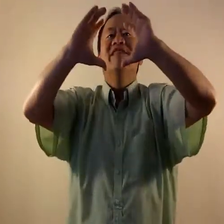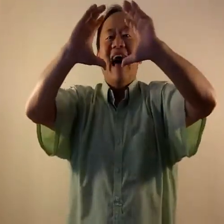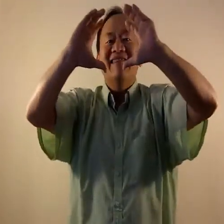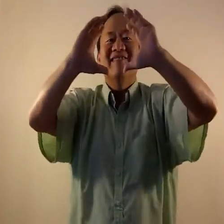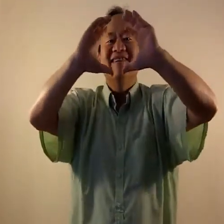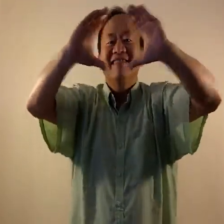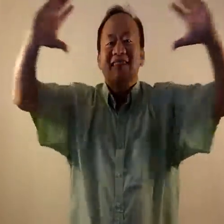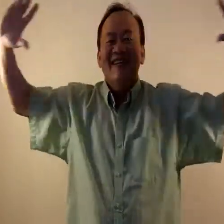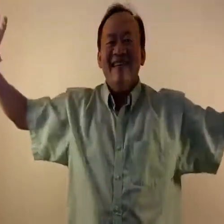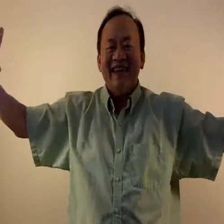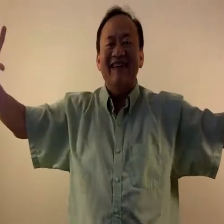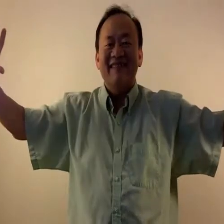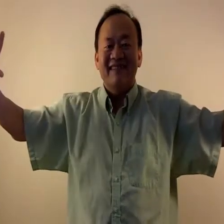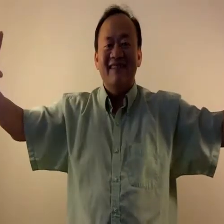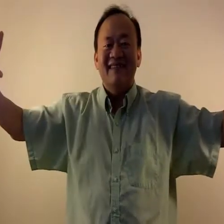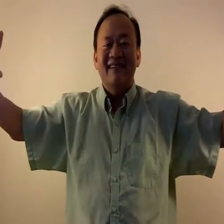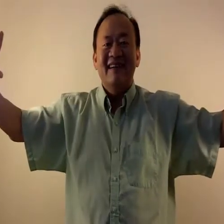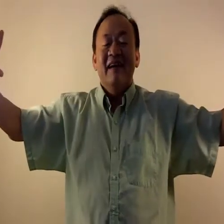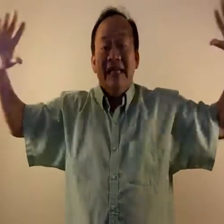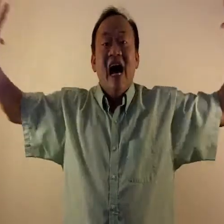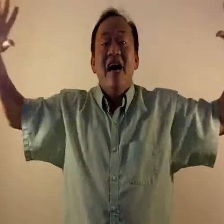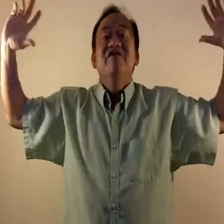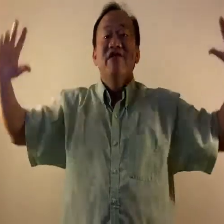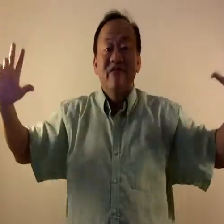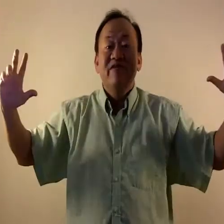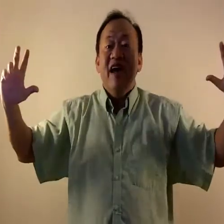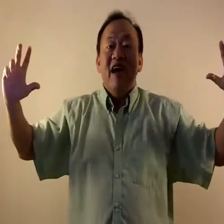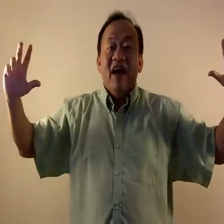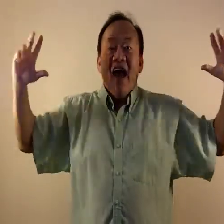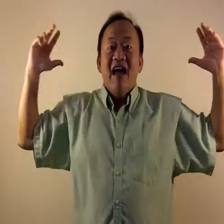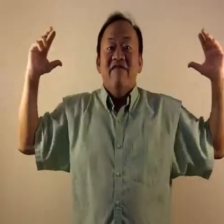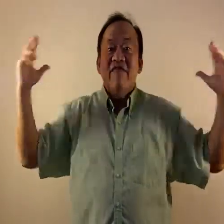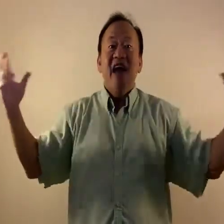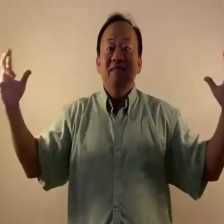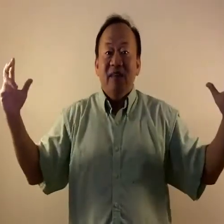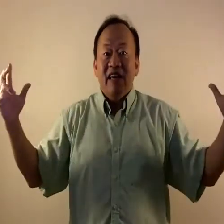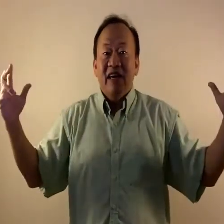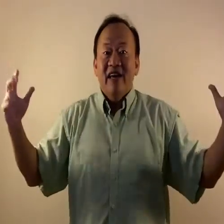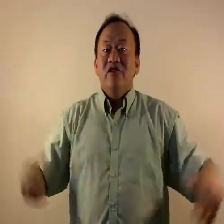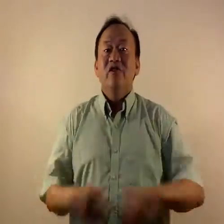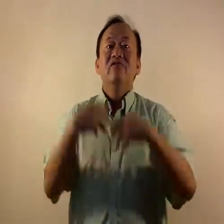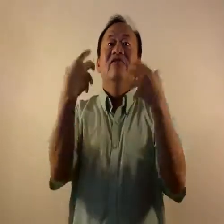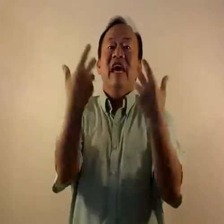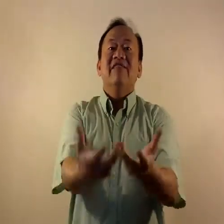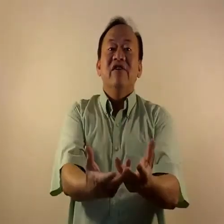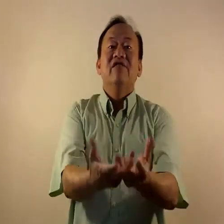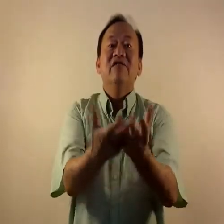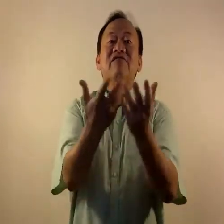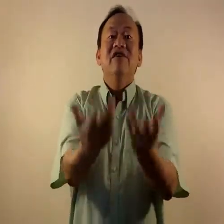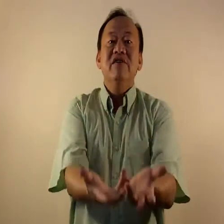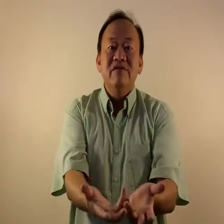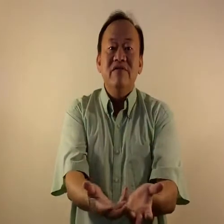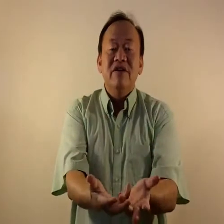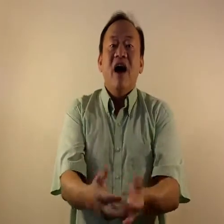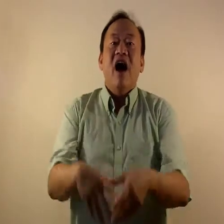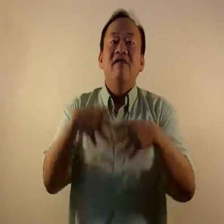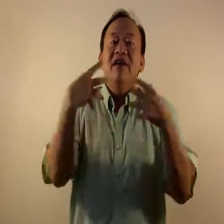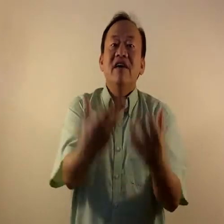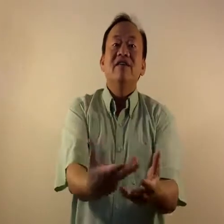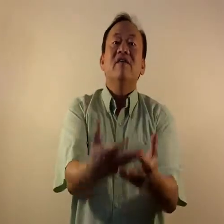,000 years. And God used a family to get the good news of his